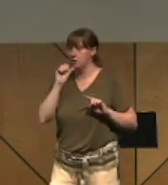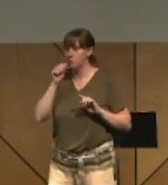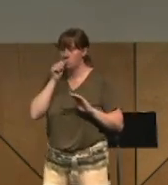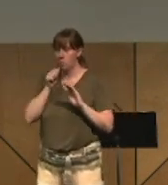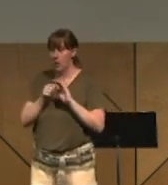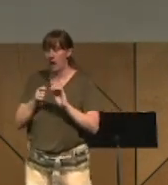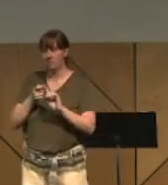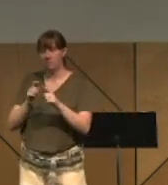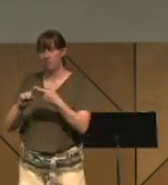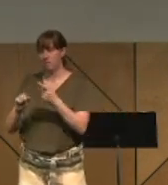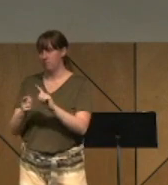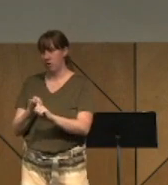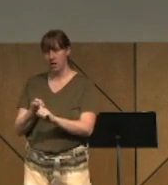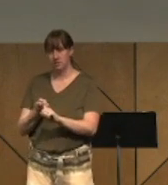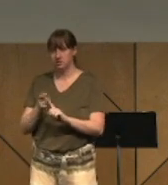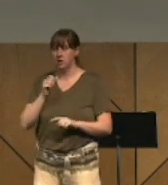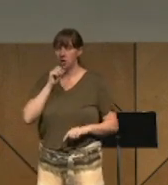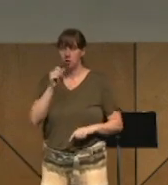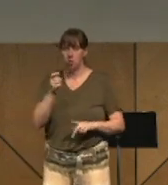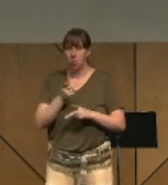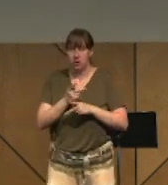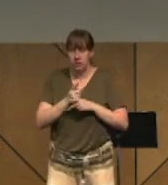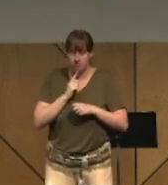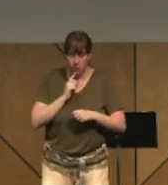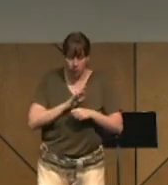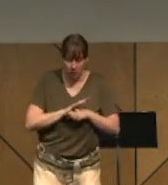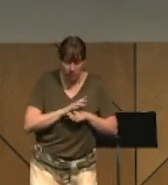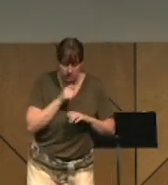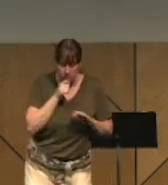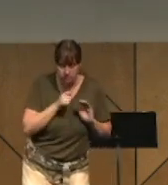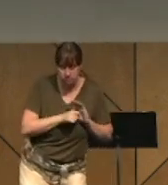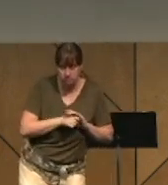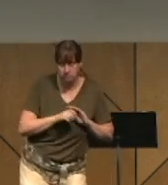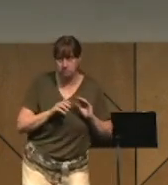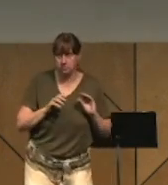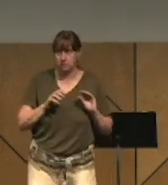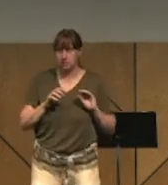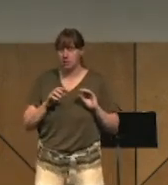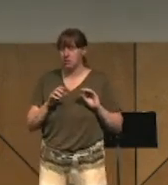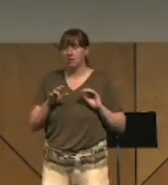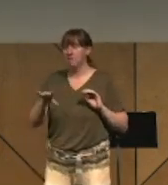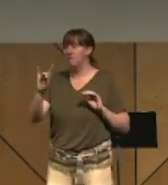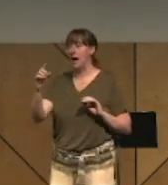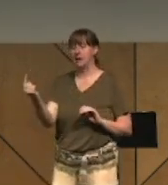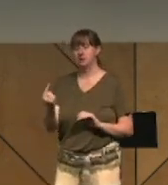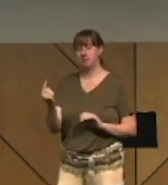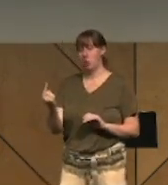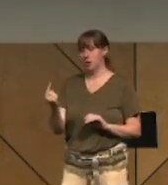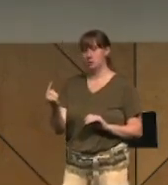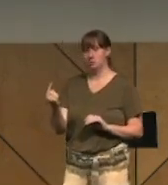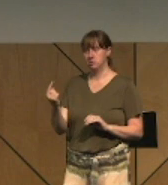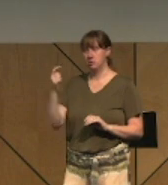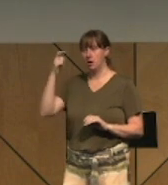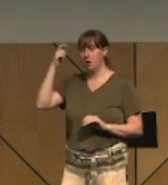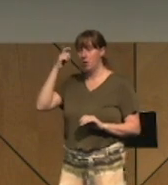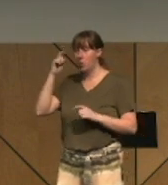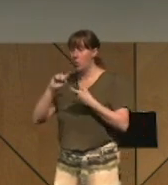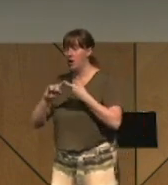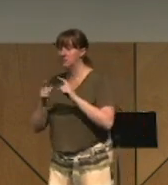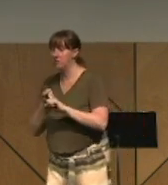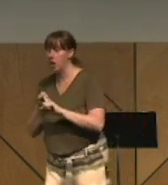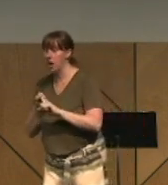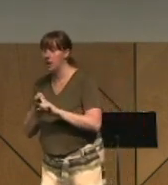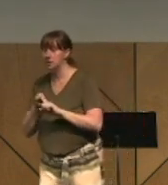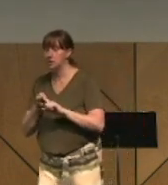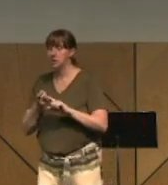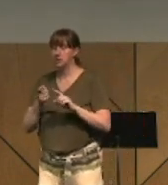promise that it can stay a secret, and there are no consequences. Find someone. It might be a wise friend in your city group, or maybe